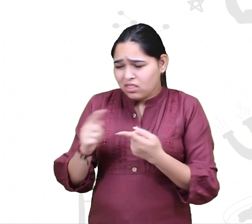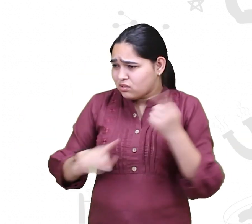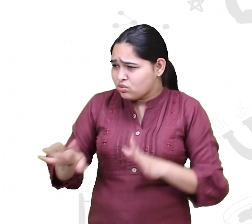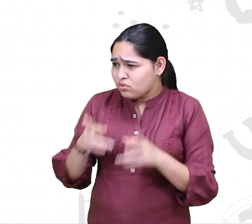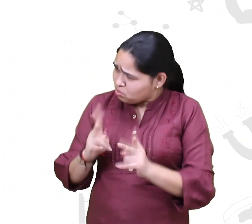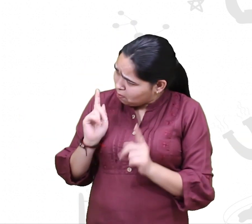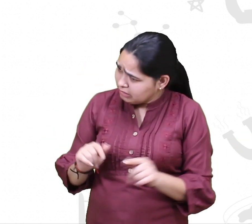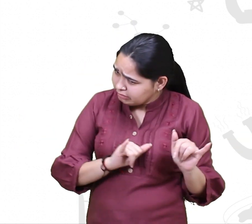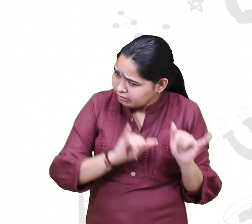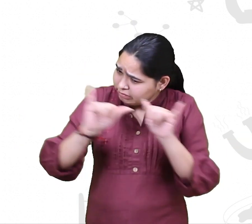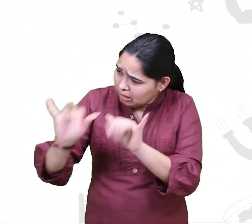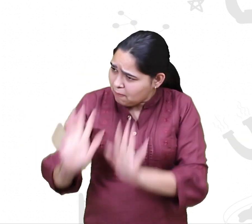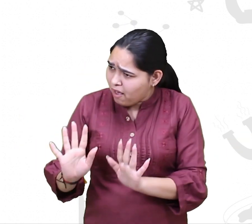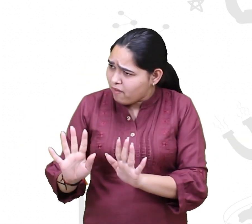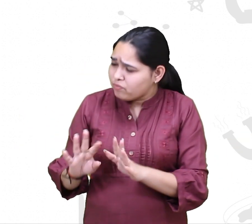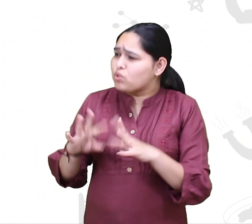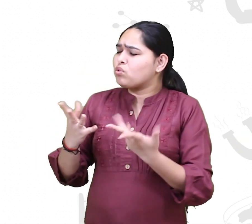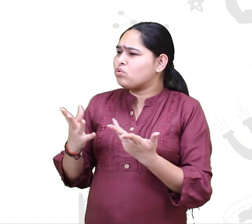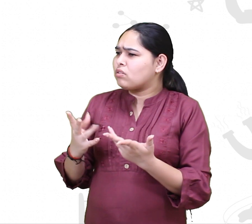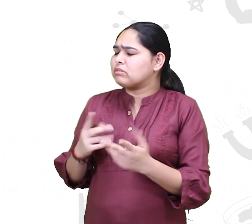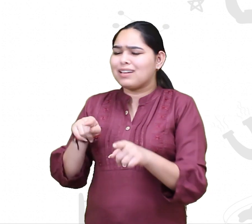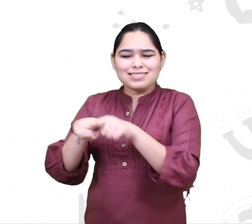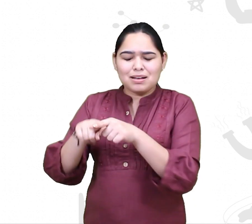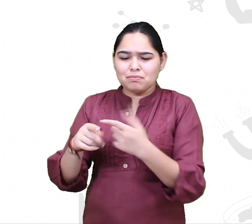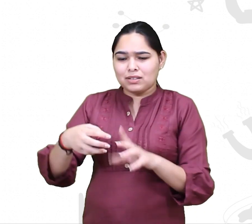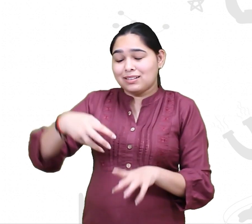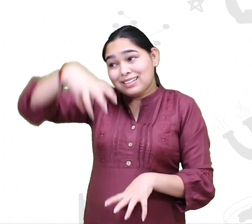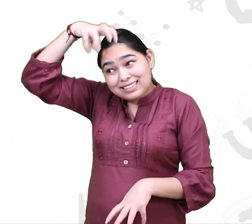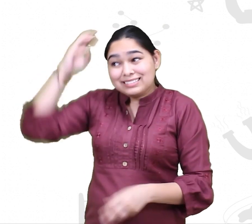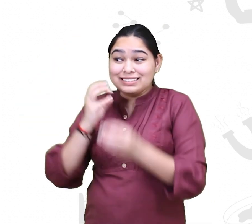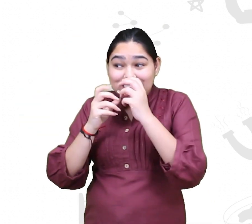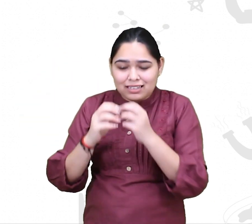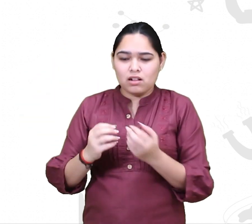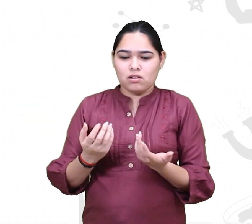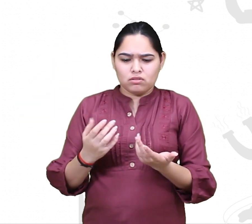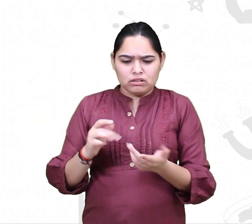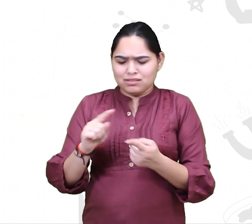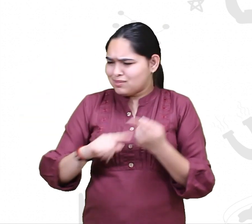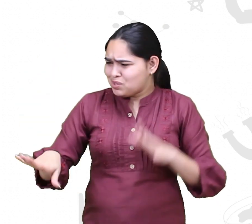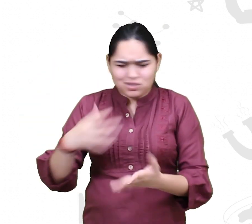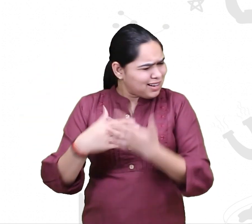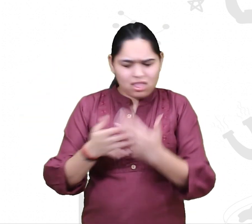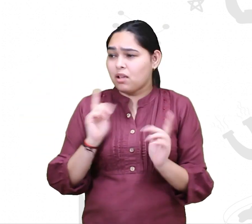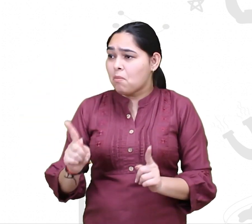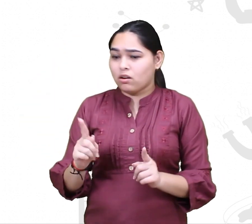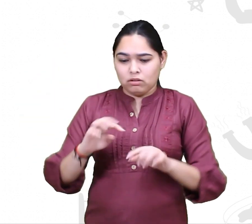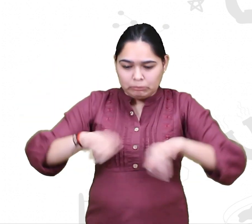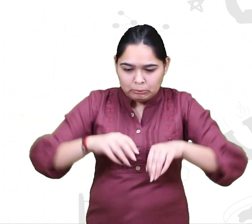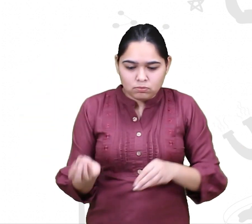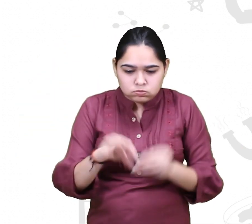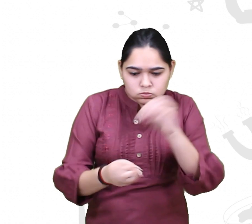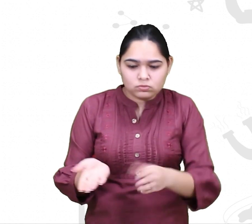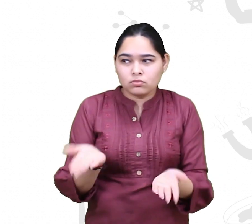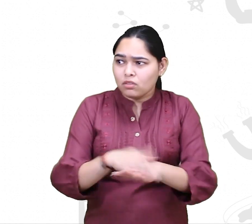some behaviors which are constant no matter what, right? So, how do they get such behaviors? So, for example, squirrels burying